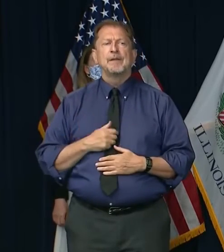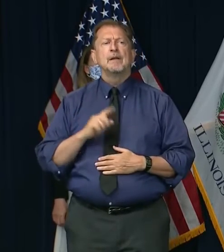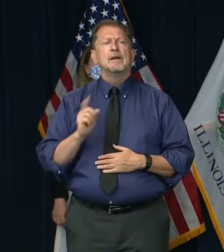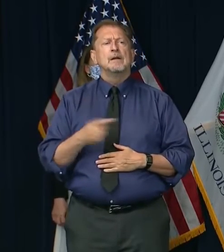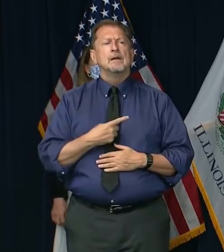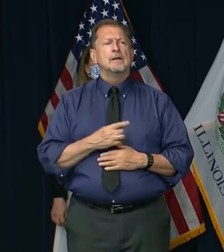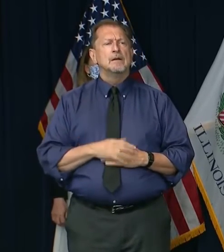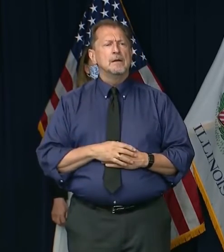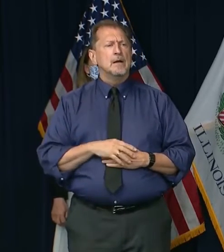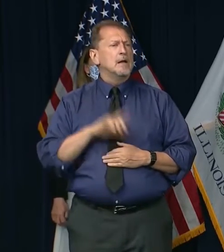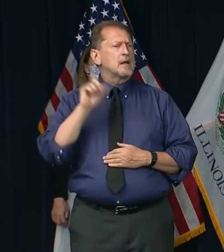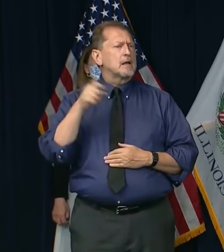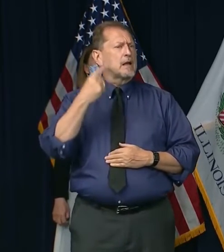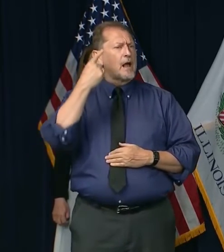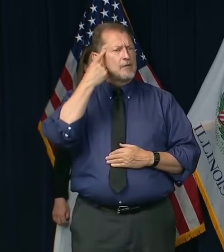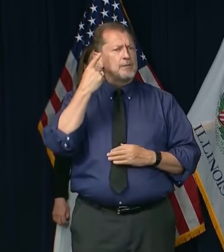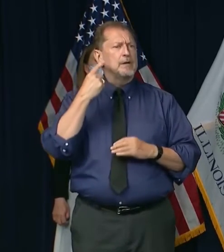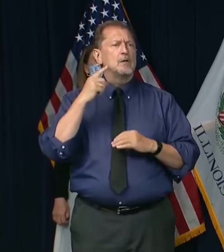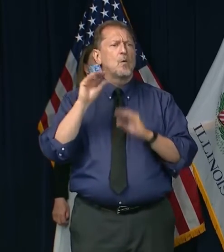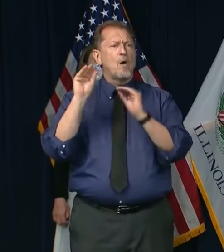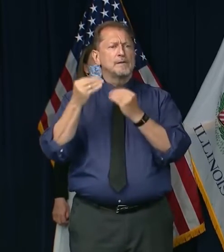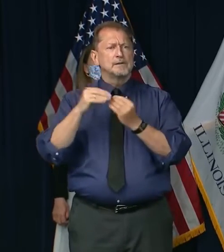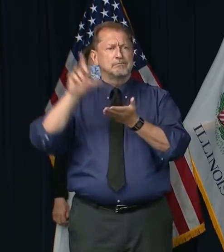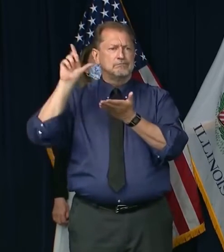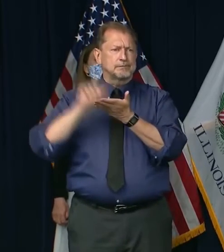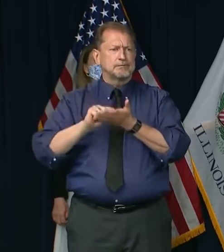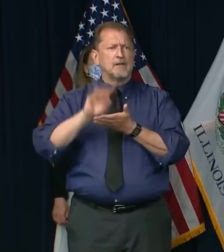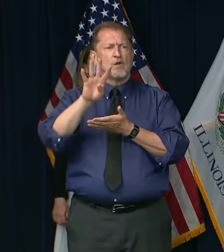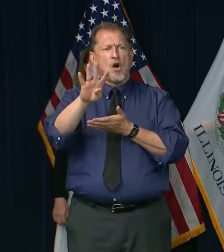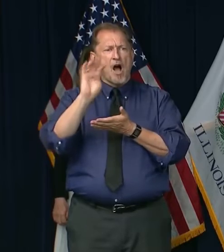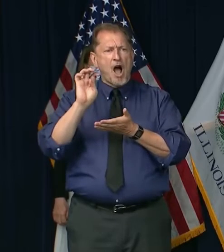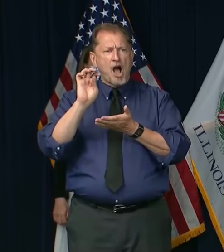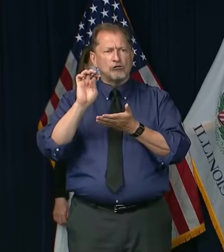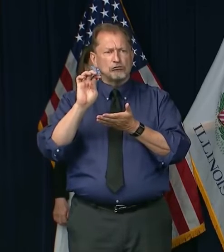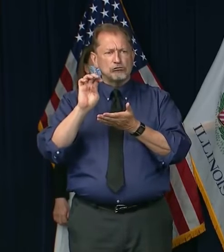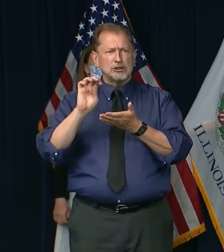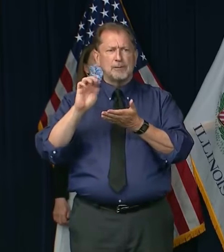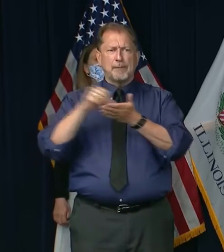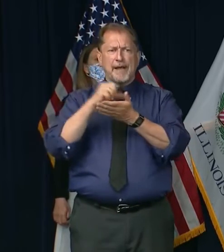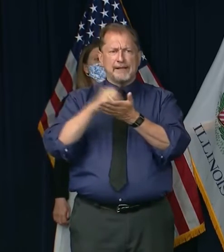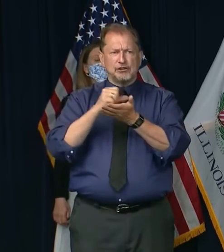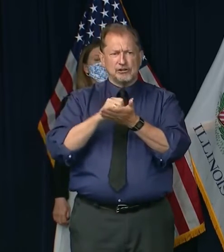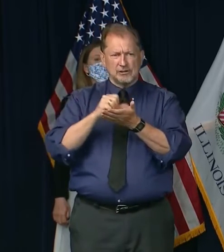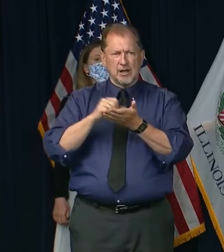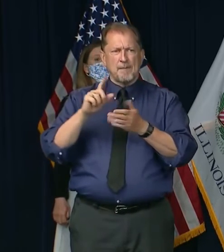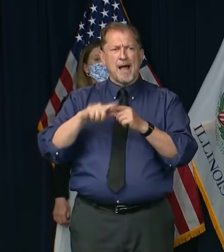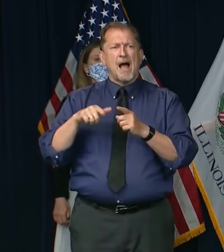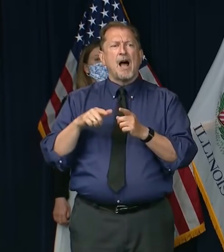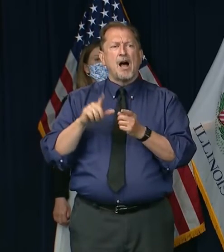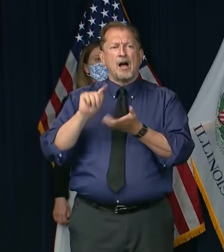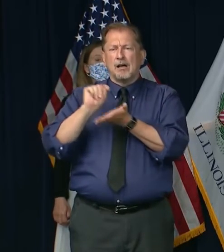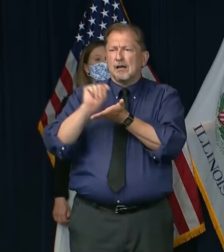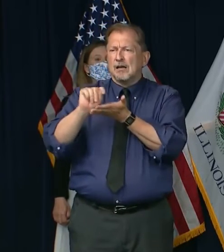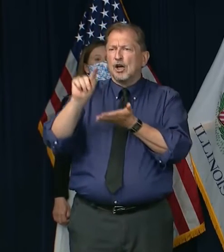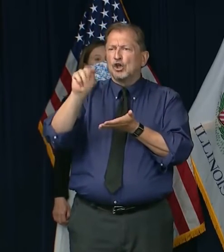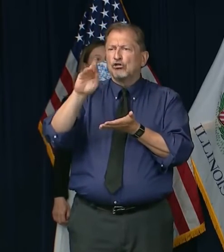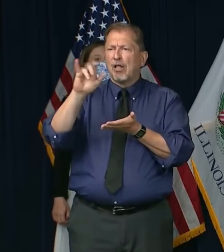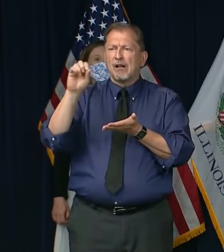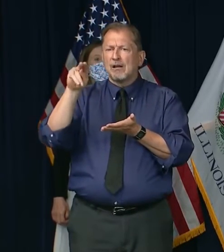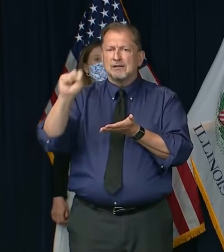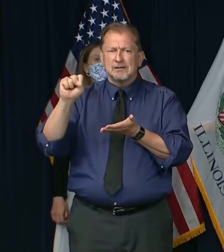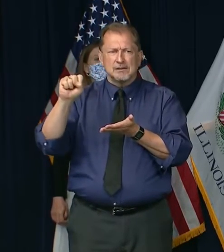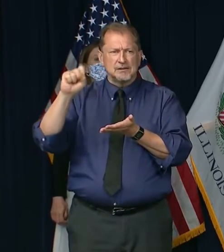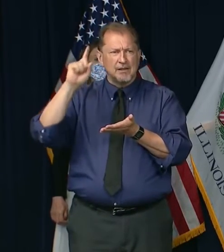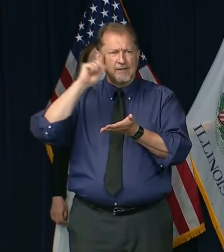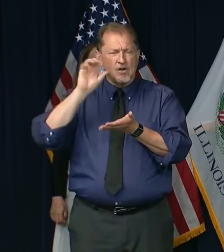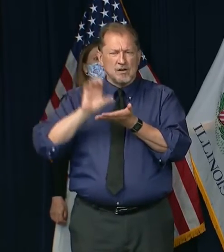Accountability Office issued a 400-page scathing report on trillions in federal COVID aid. You once called the nationwide competition for PPE